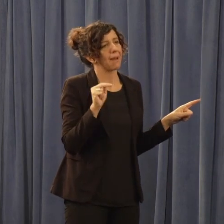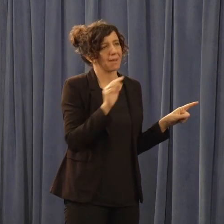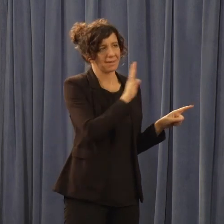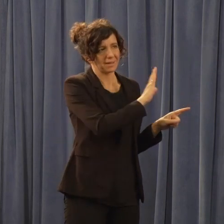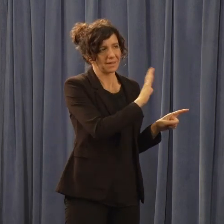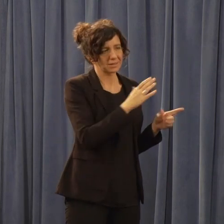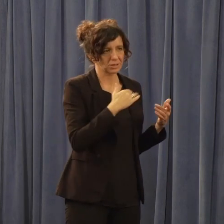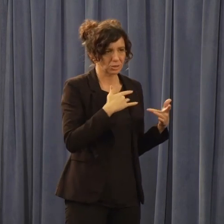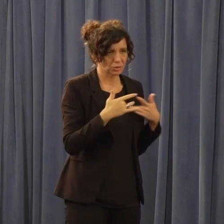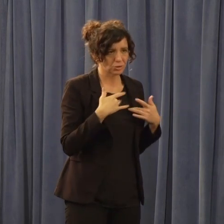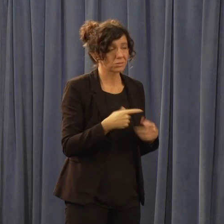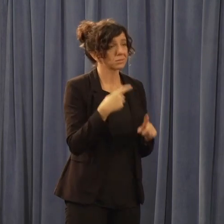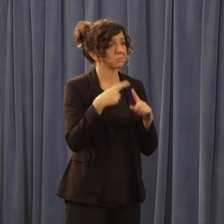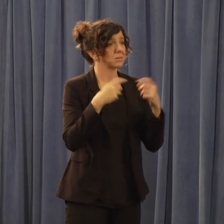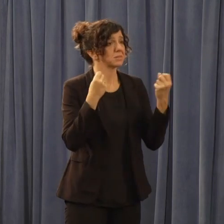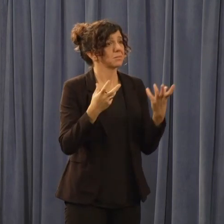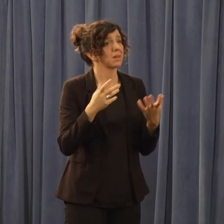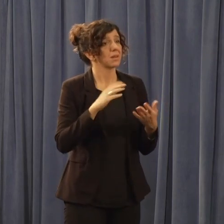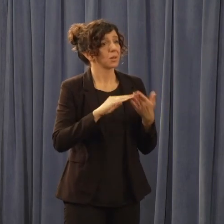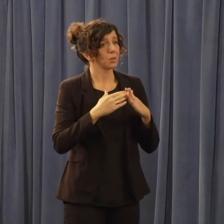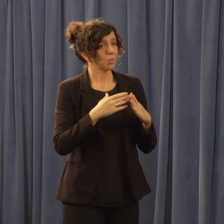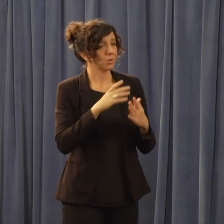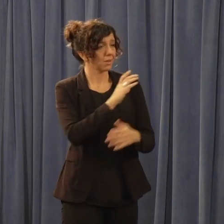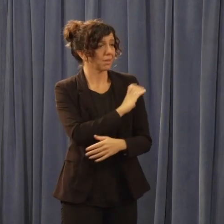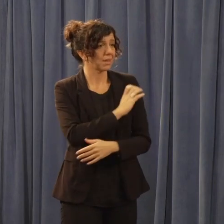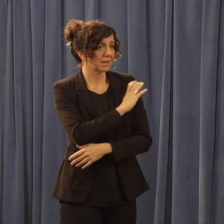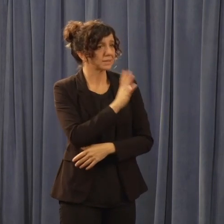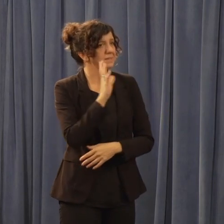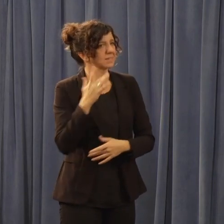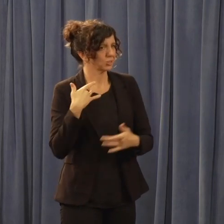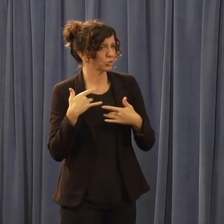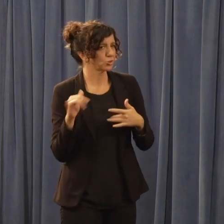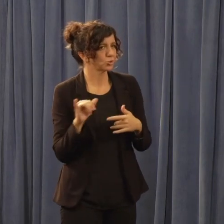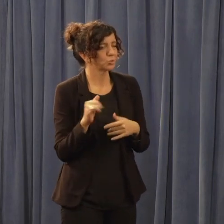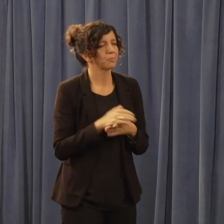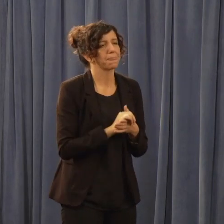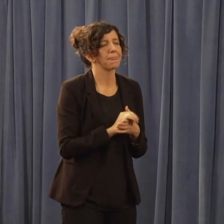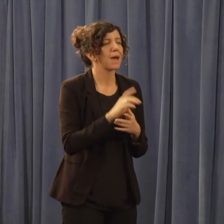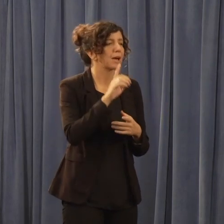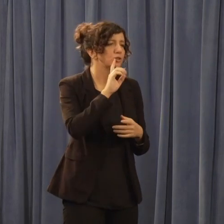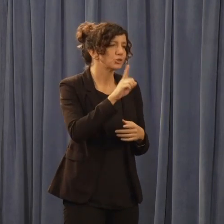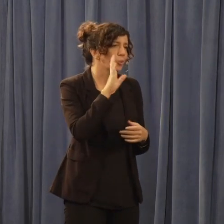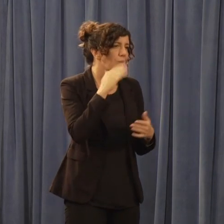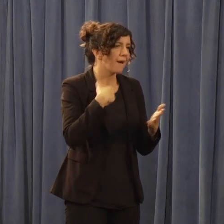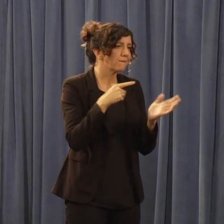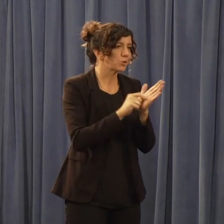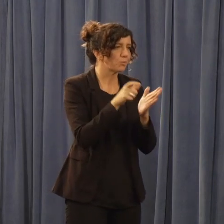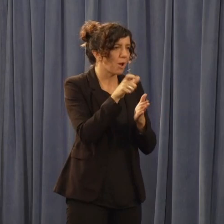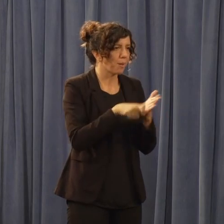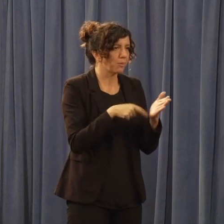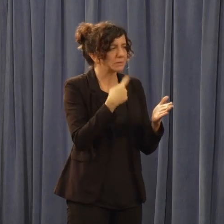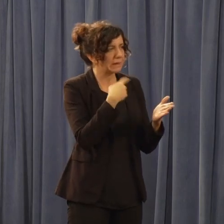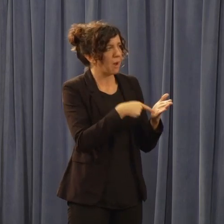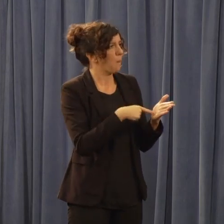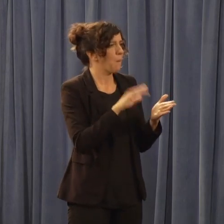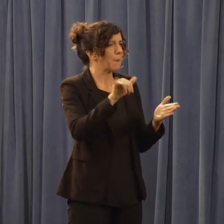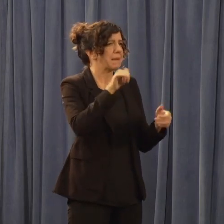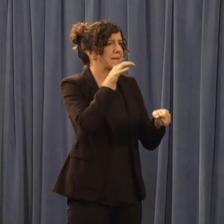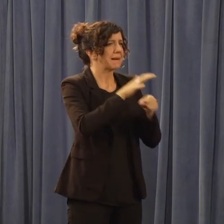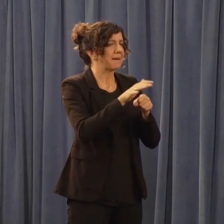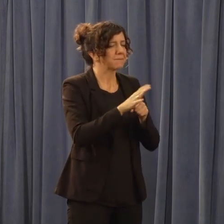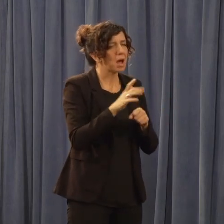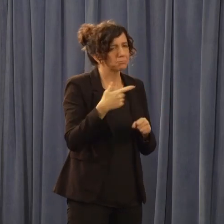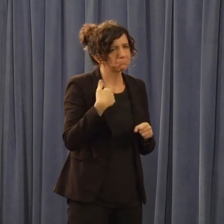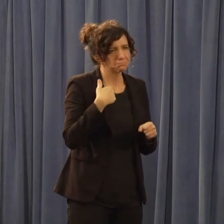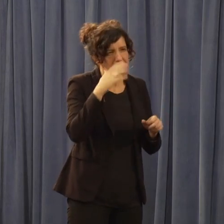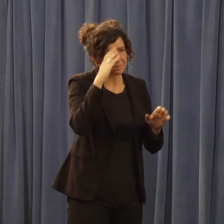community clinics, invariably, there'll be an article saying, well, we're not sure that's enough. We anticipate that. But